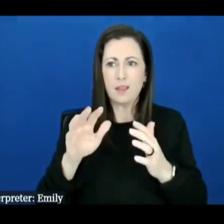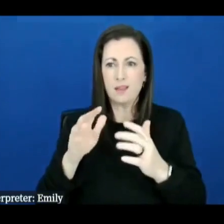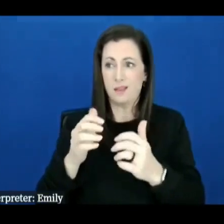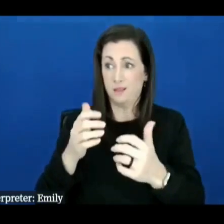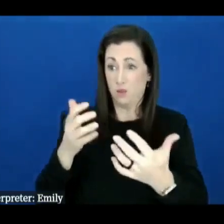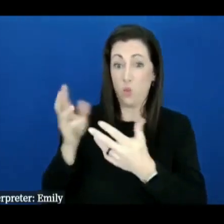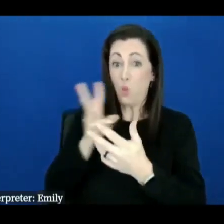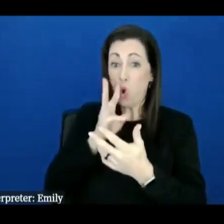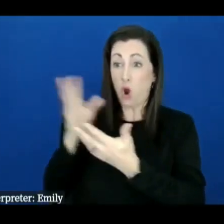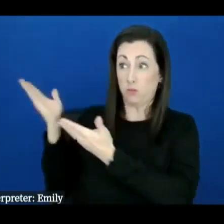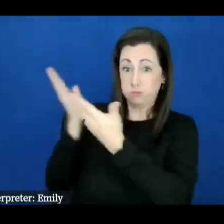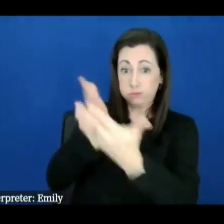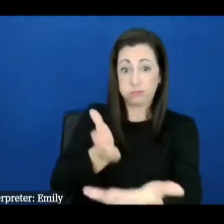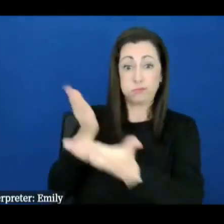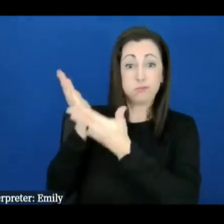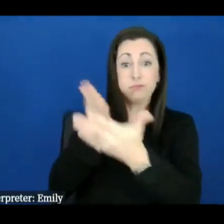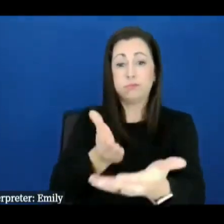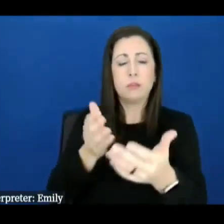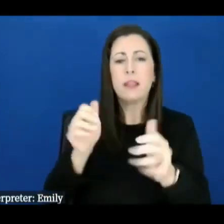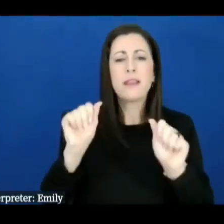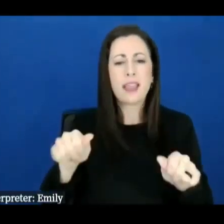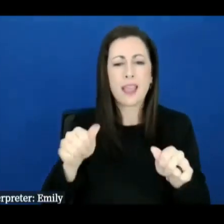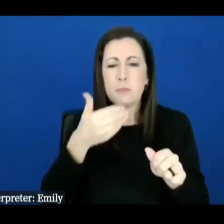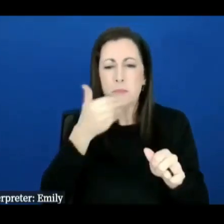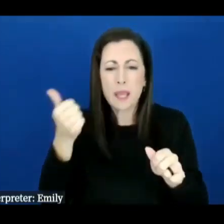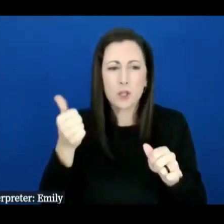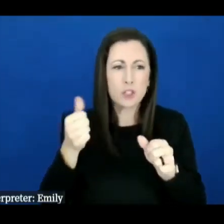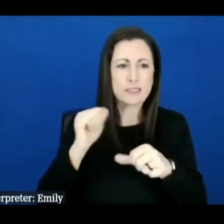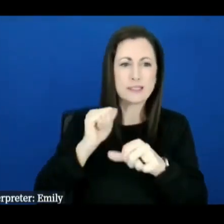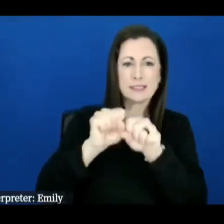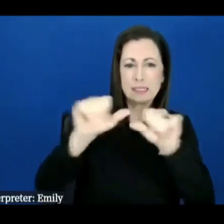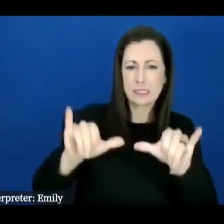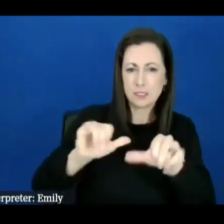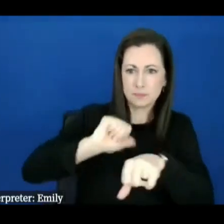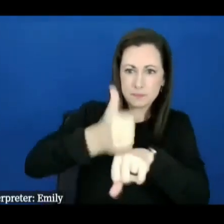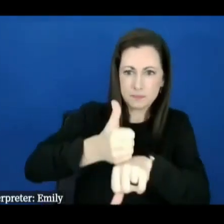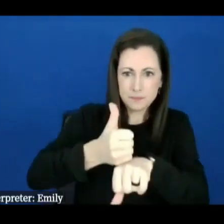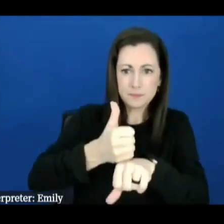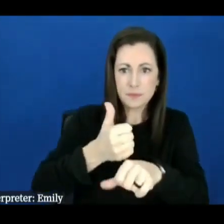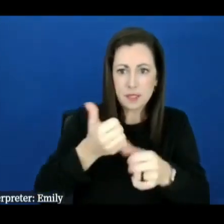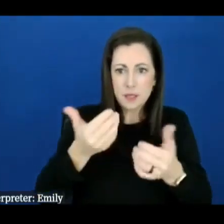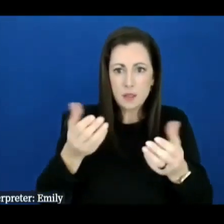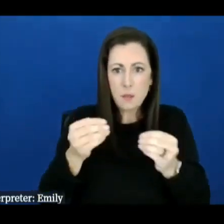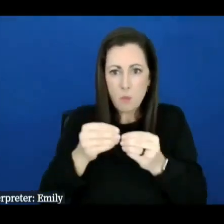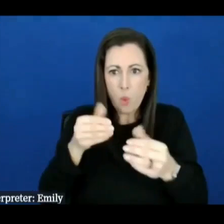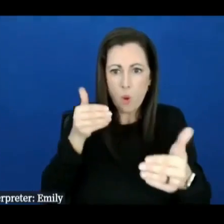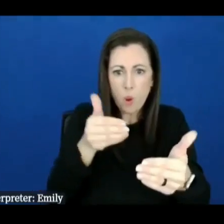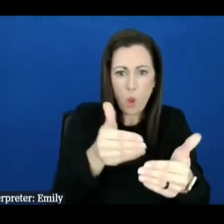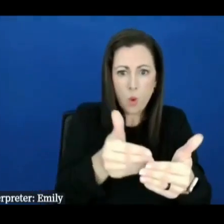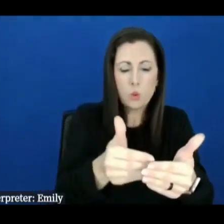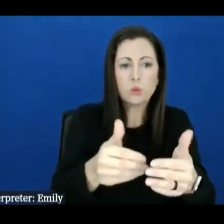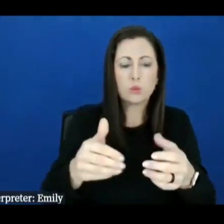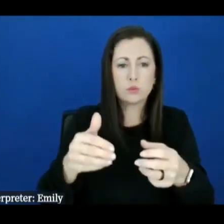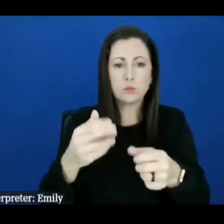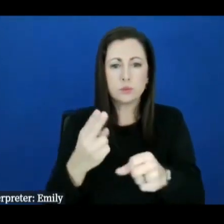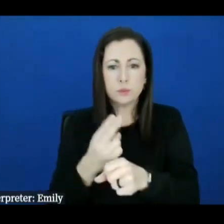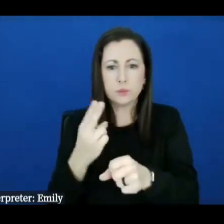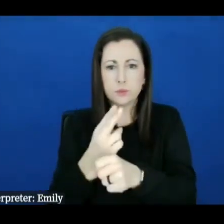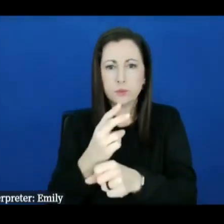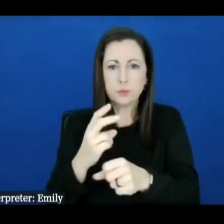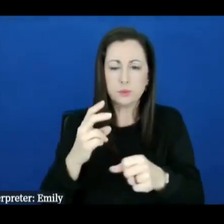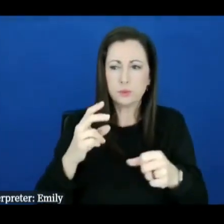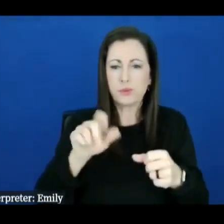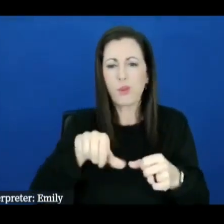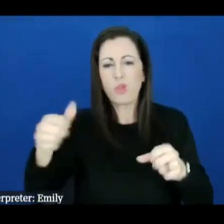is there a better way can we get our systems in place to kind of use that reverse osmosis system uh where are those